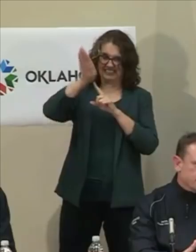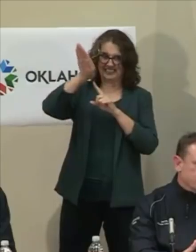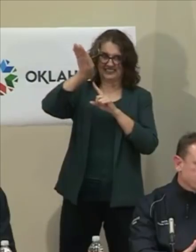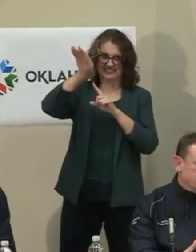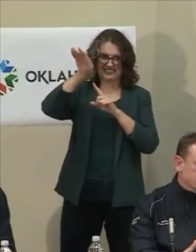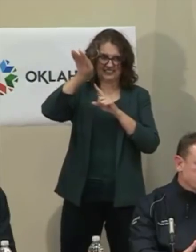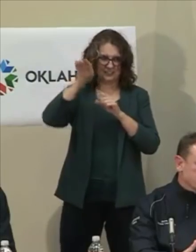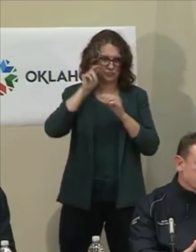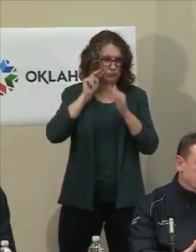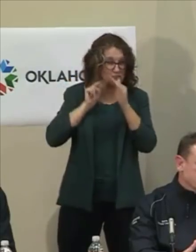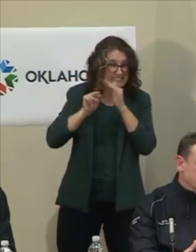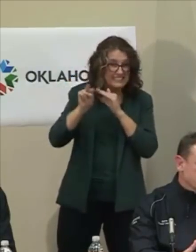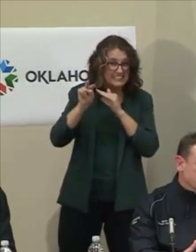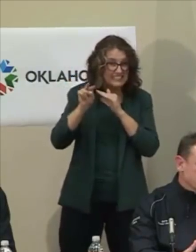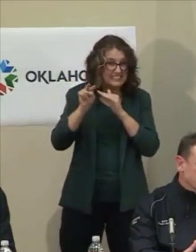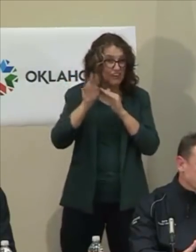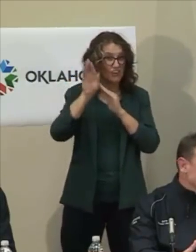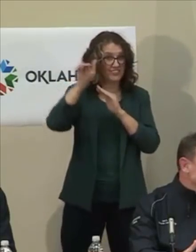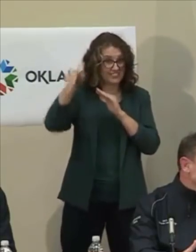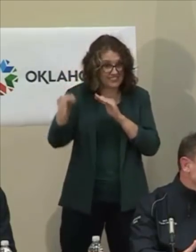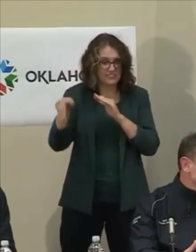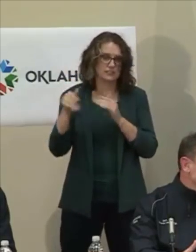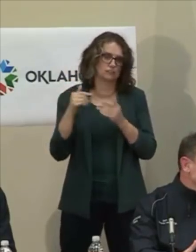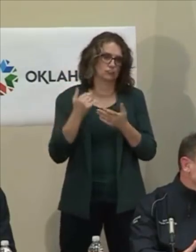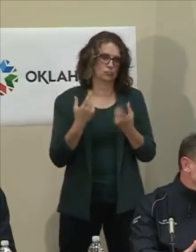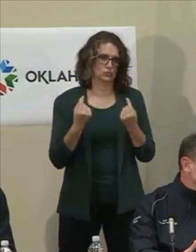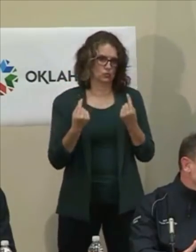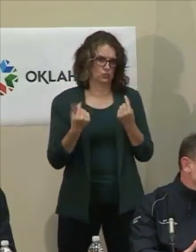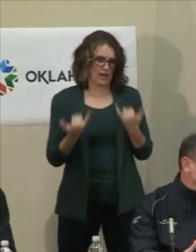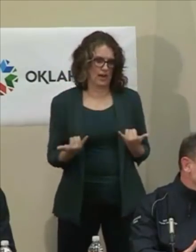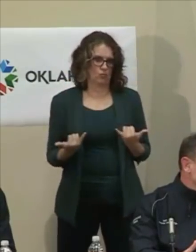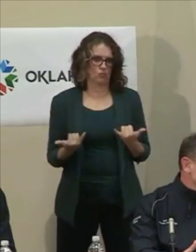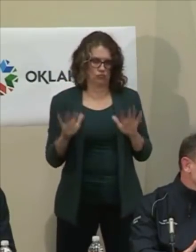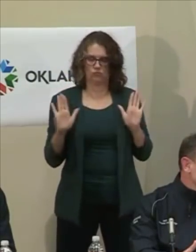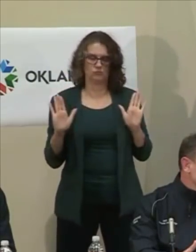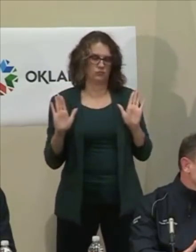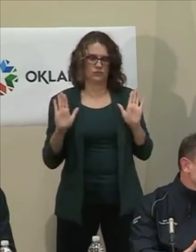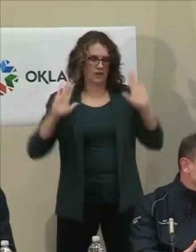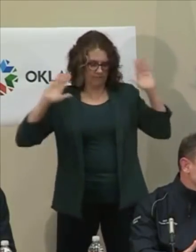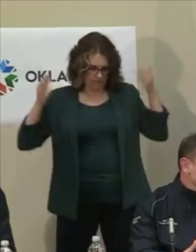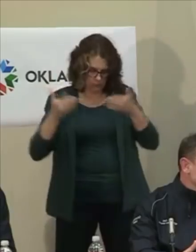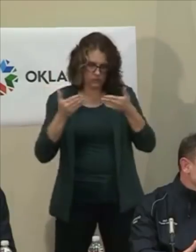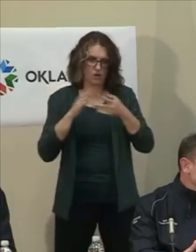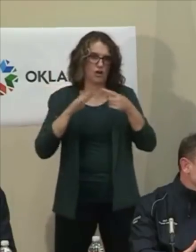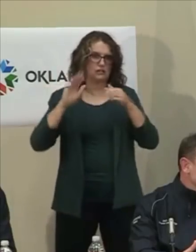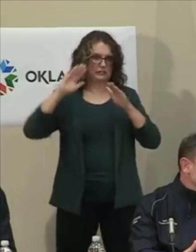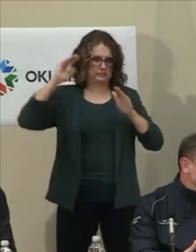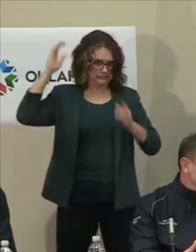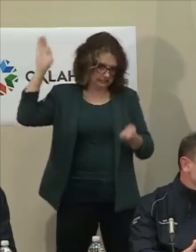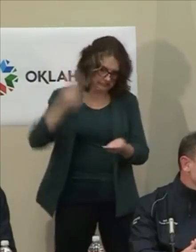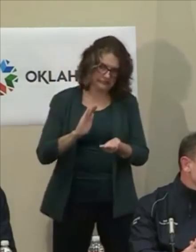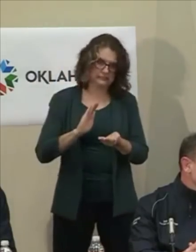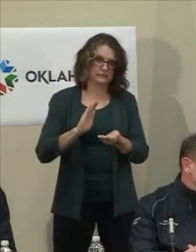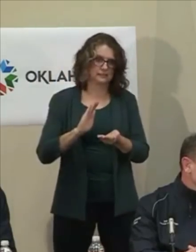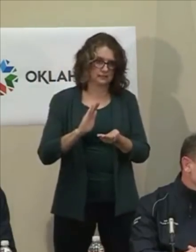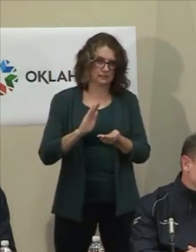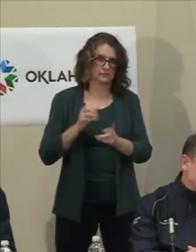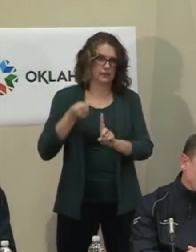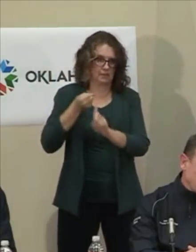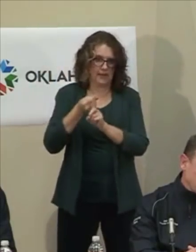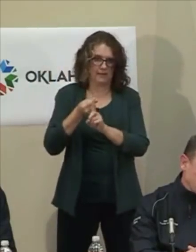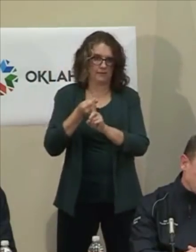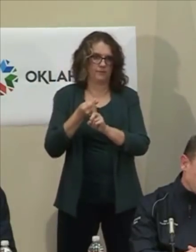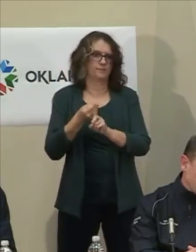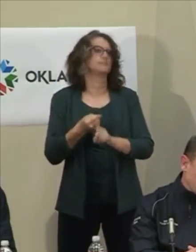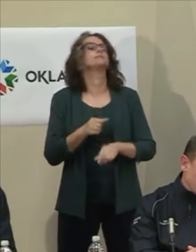our curves is what we do today in following the CDC guidelines and staying at